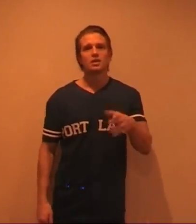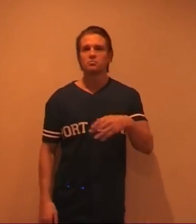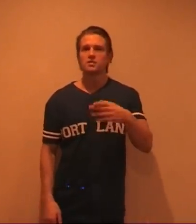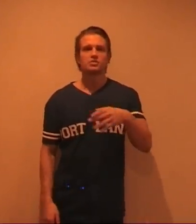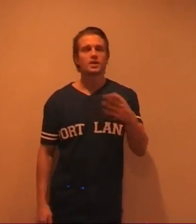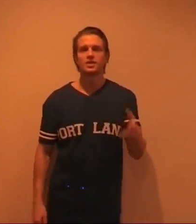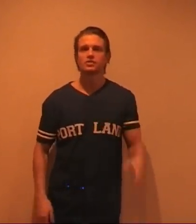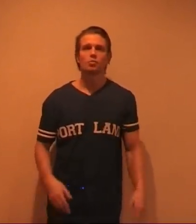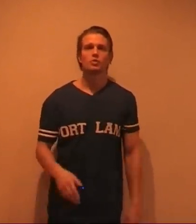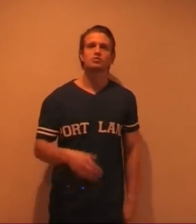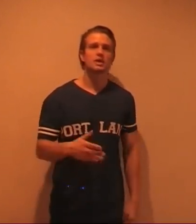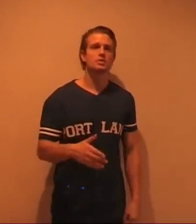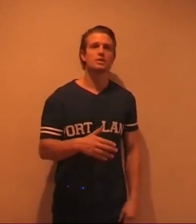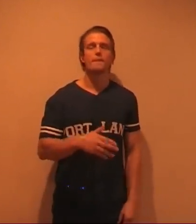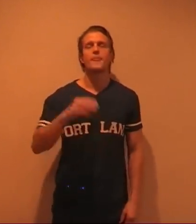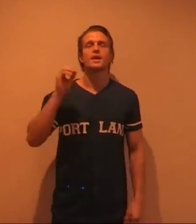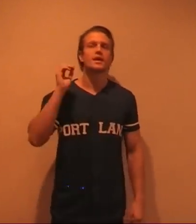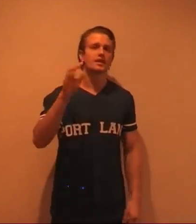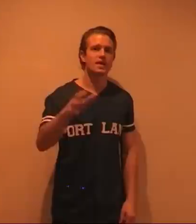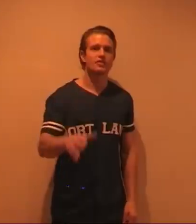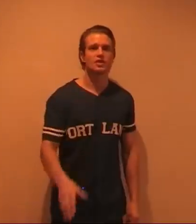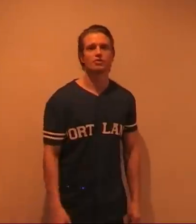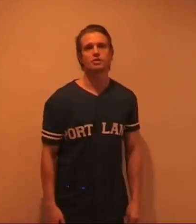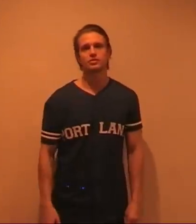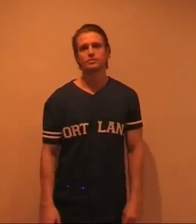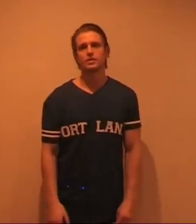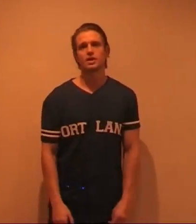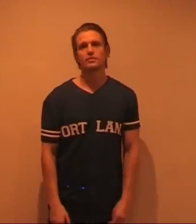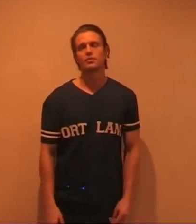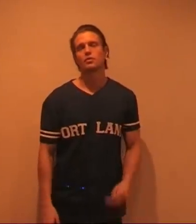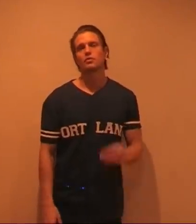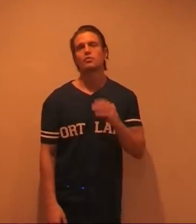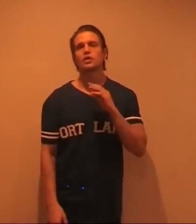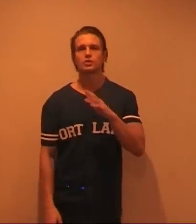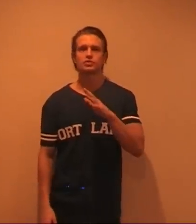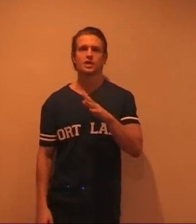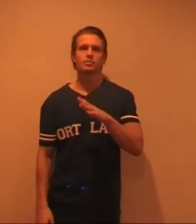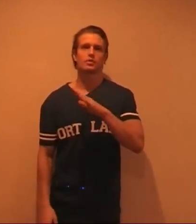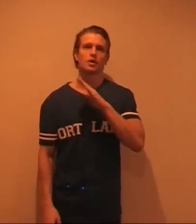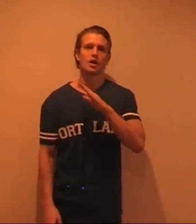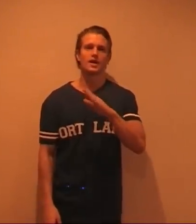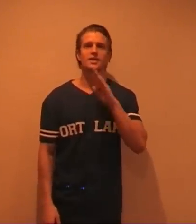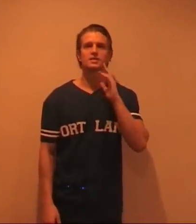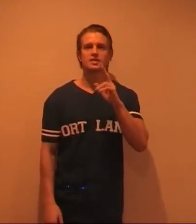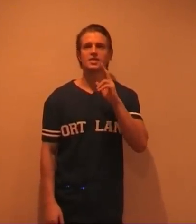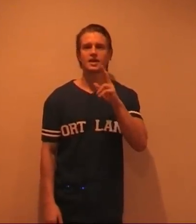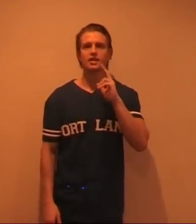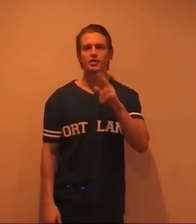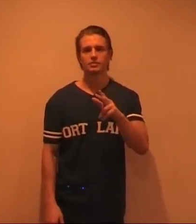mid twenties onwards maybe. Hit the skin creams. Yeah. Really good tip. High end skin care creams.